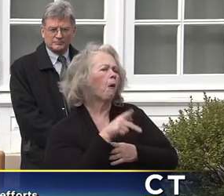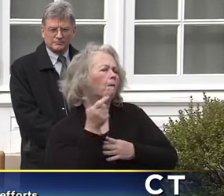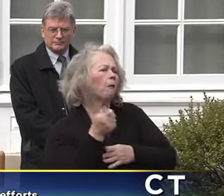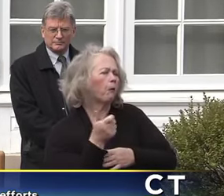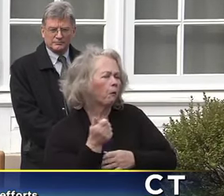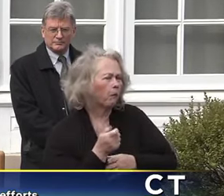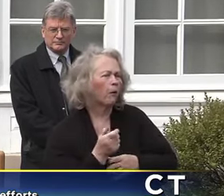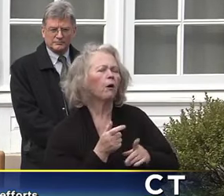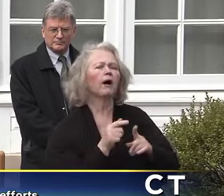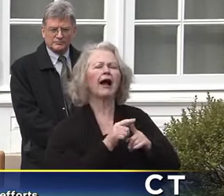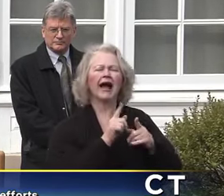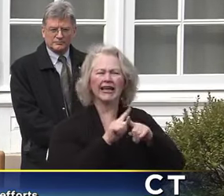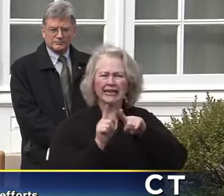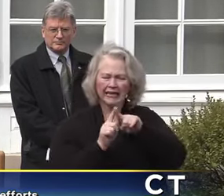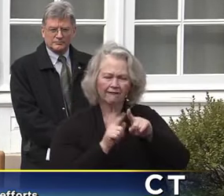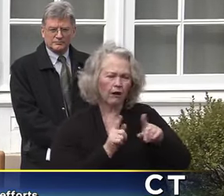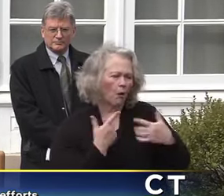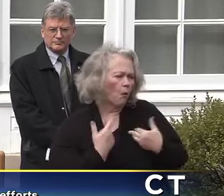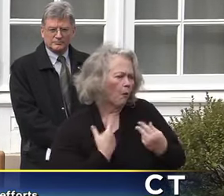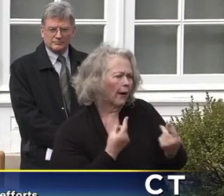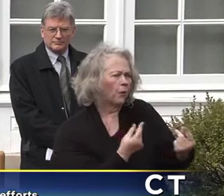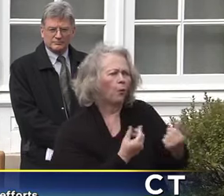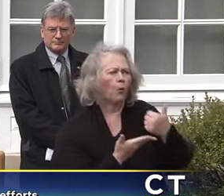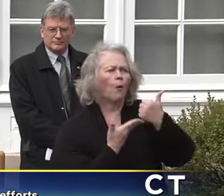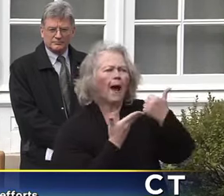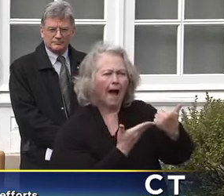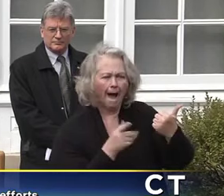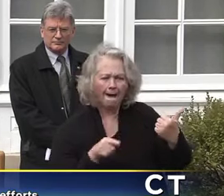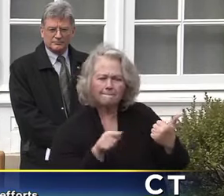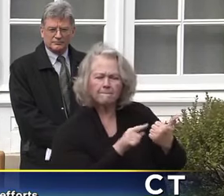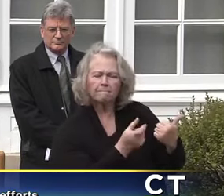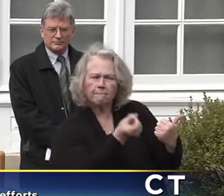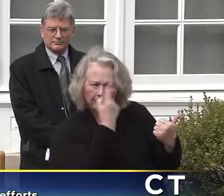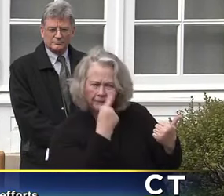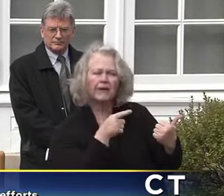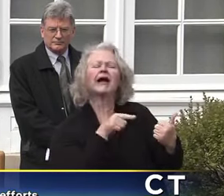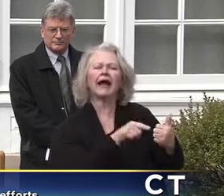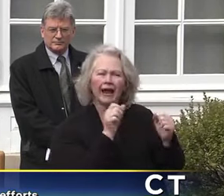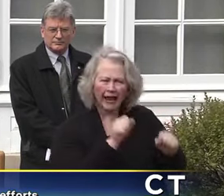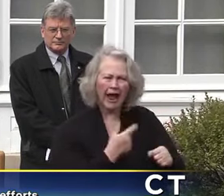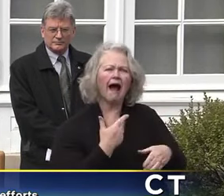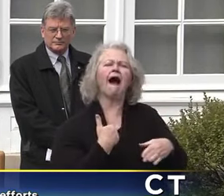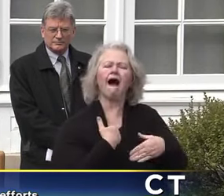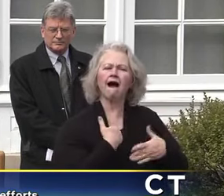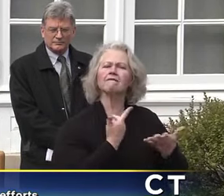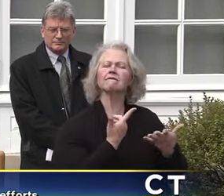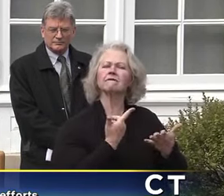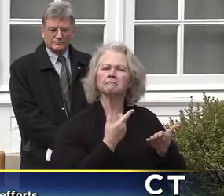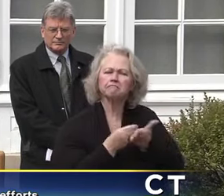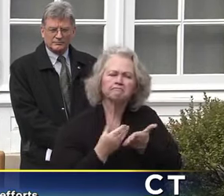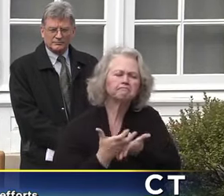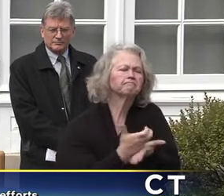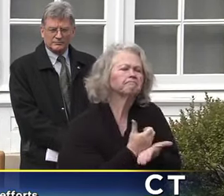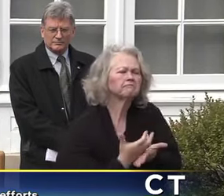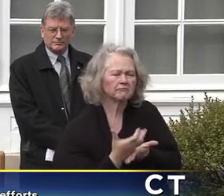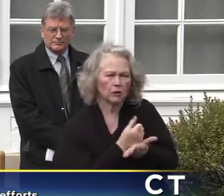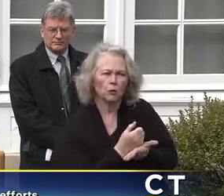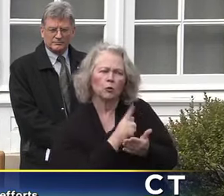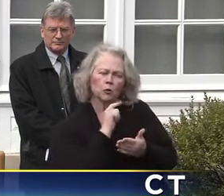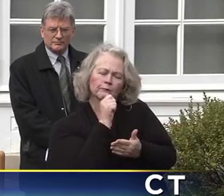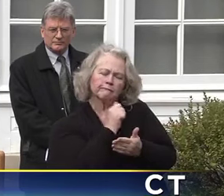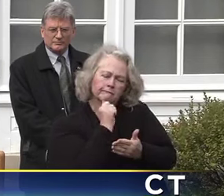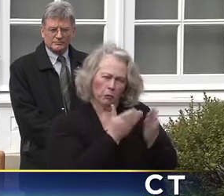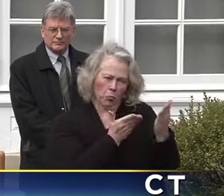contractors. We're doing everything we can to make sure they know that they will be able to have coverage and can weather this storm.